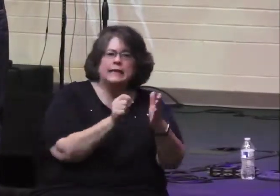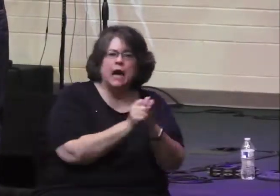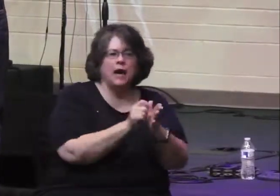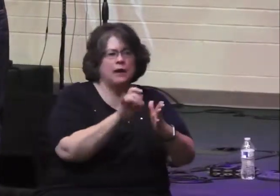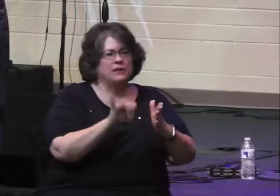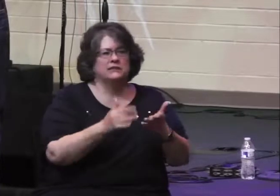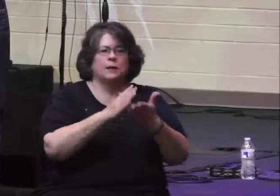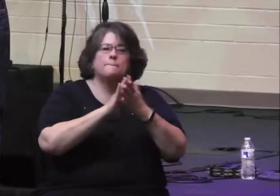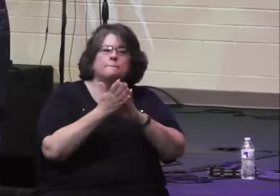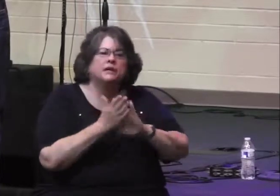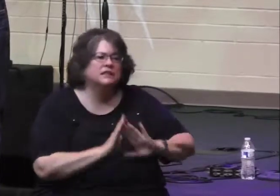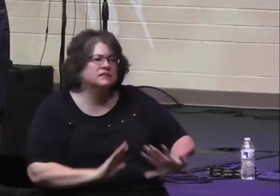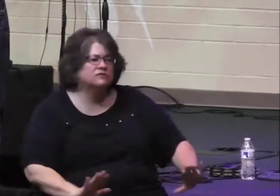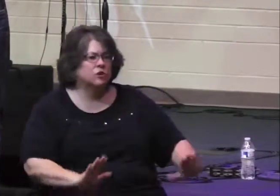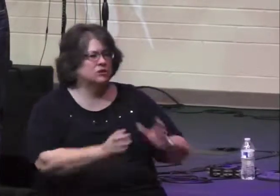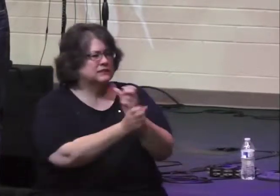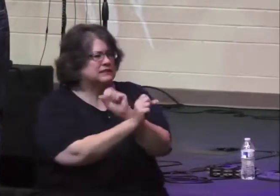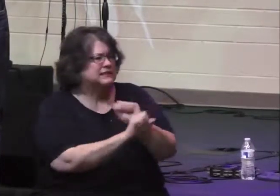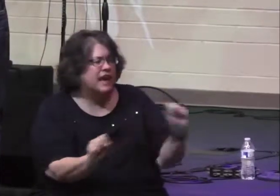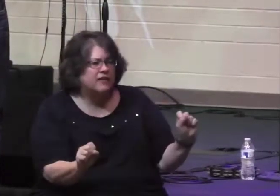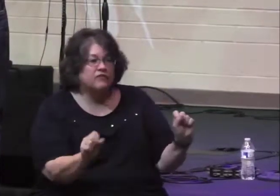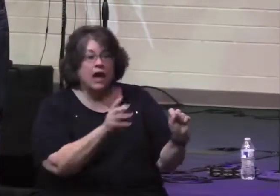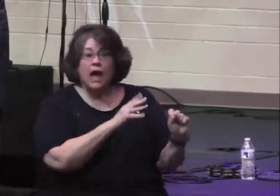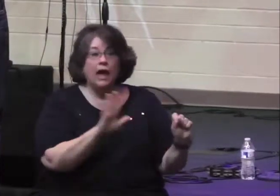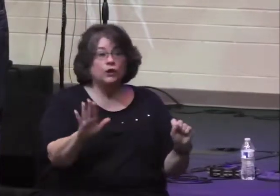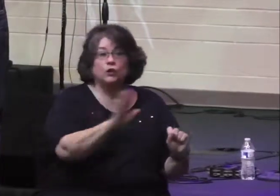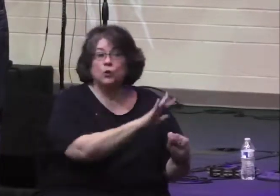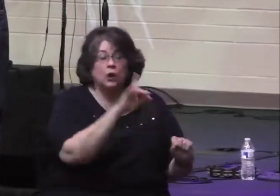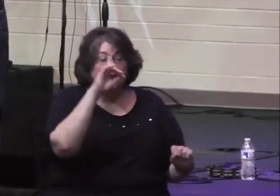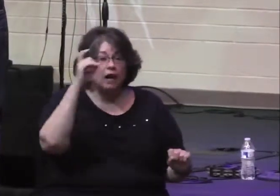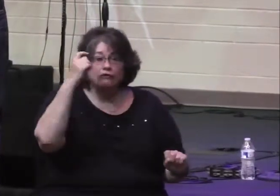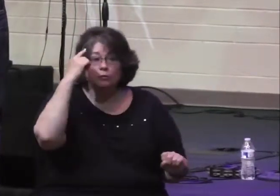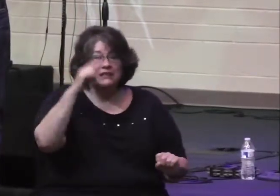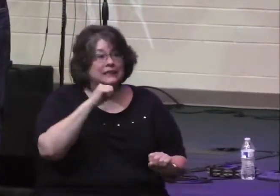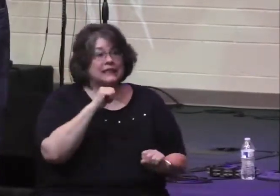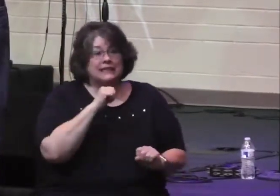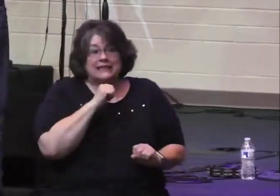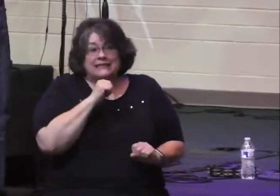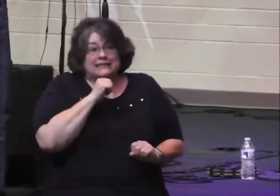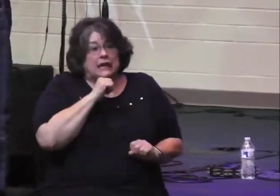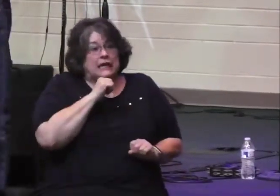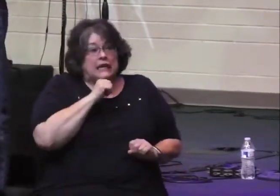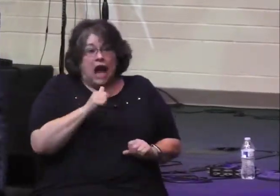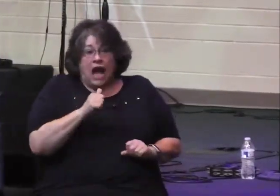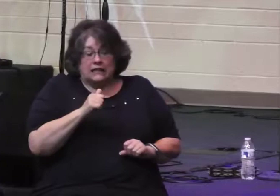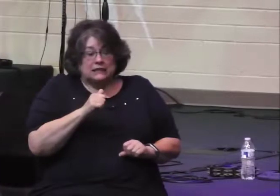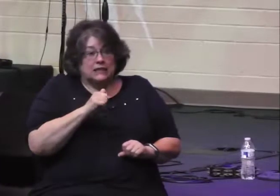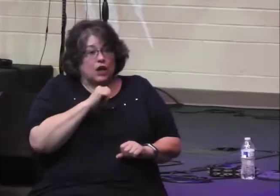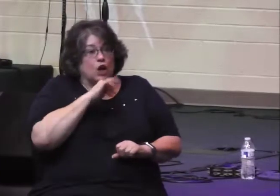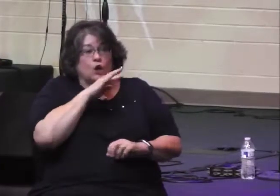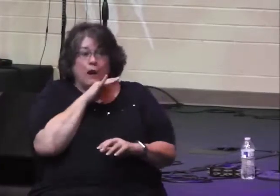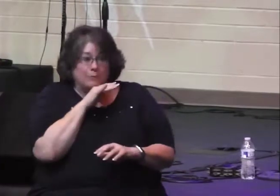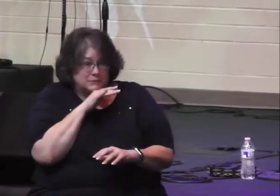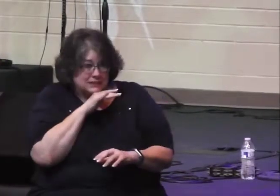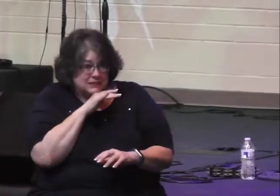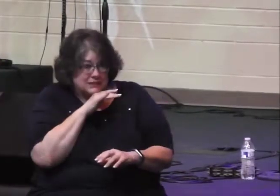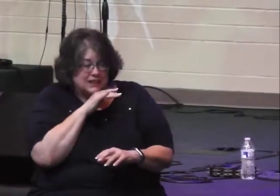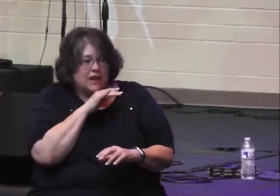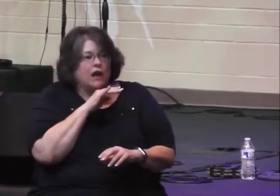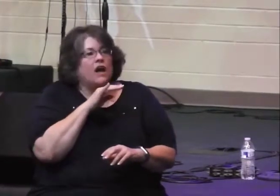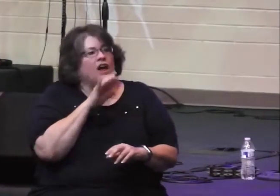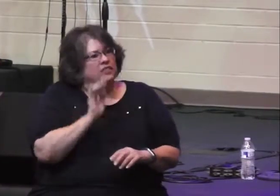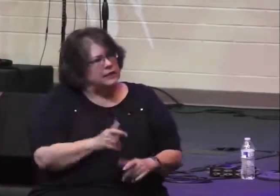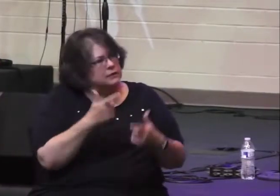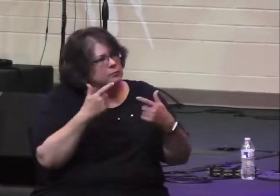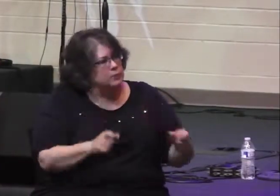and security, and you don't live under a corrupt government, then you are enormously blessed